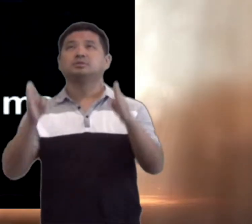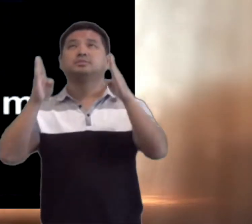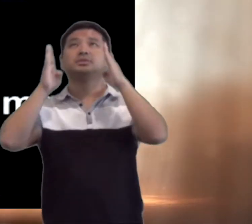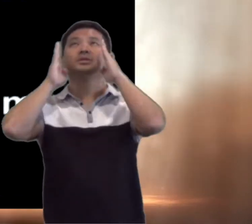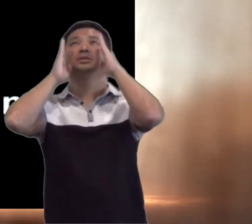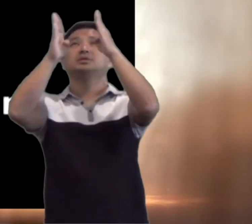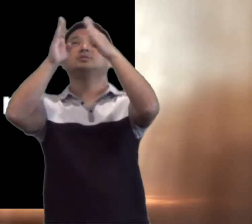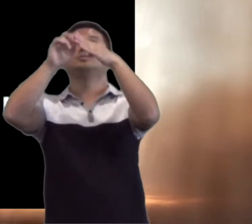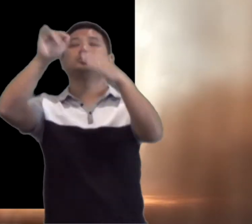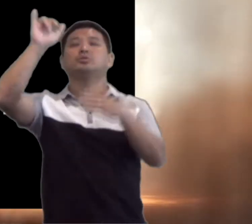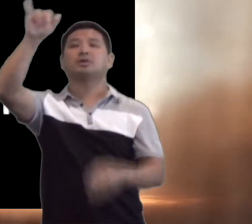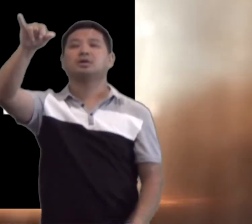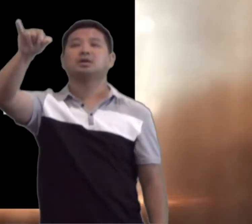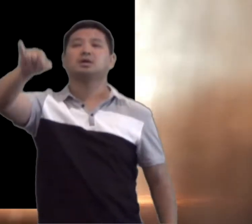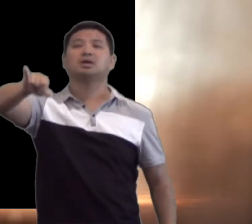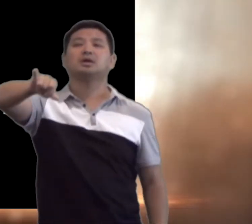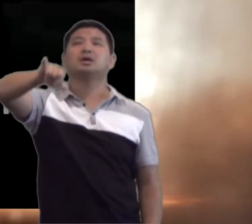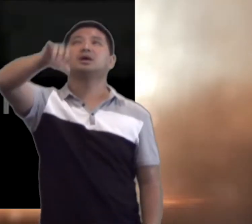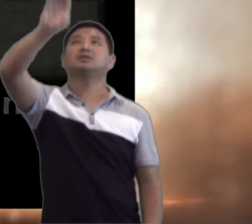me,